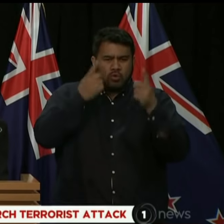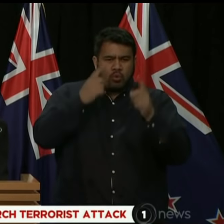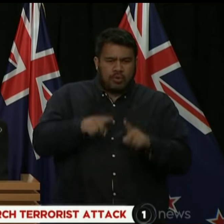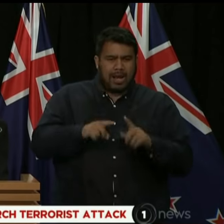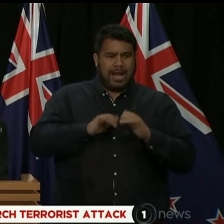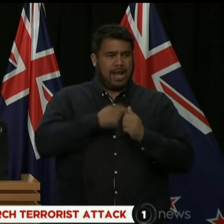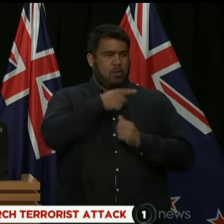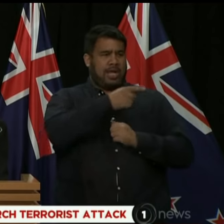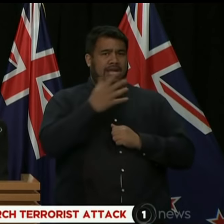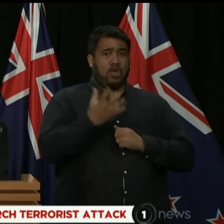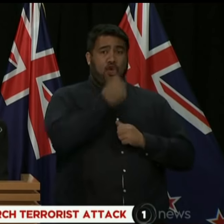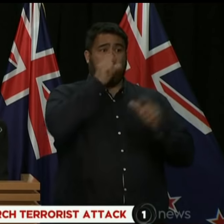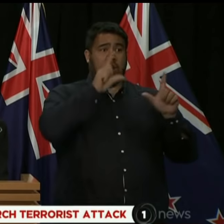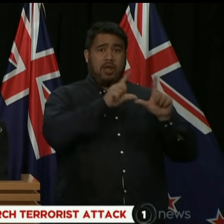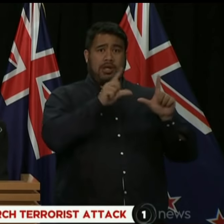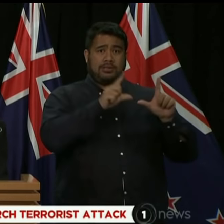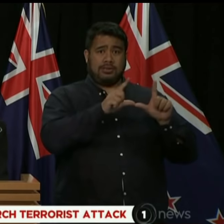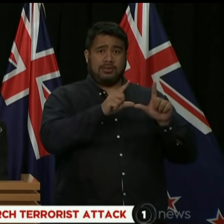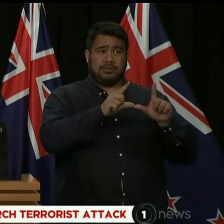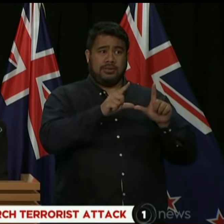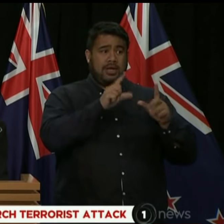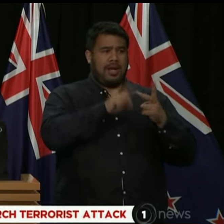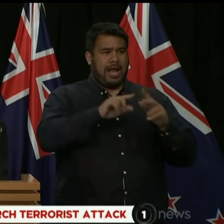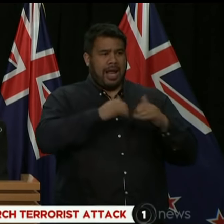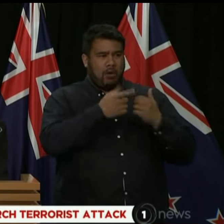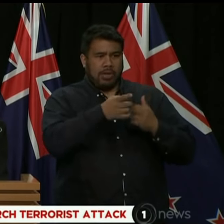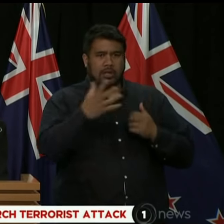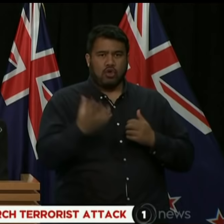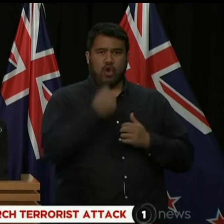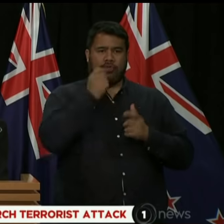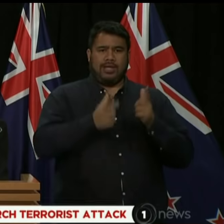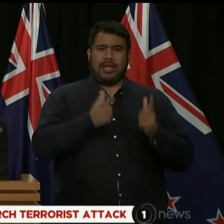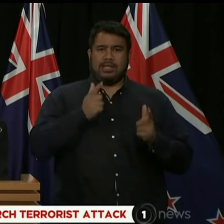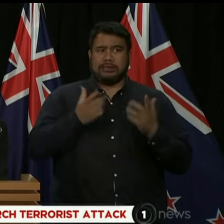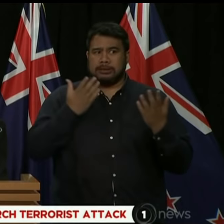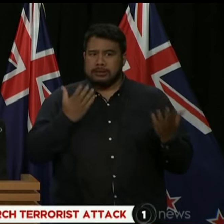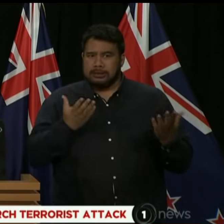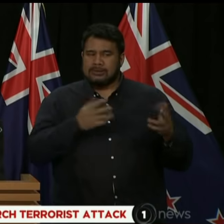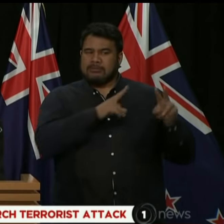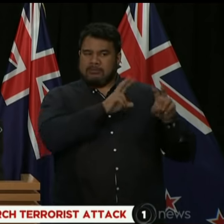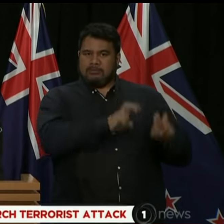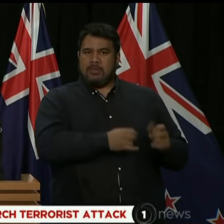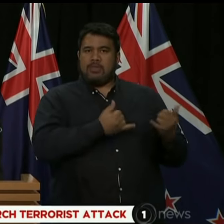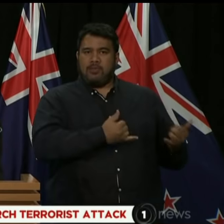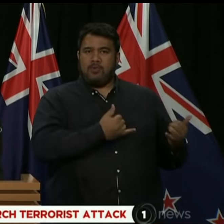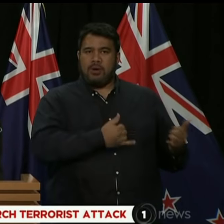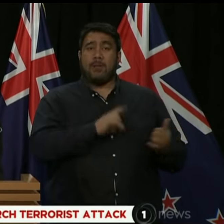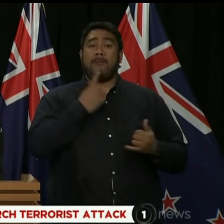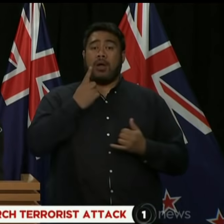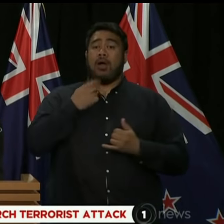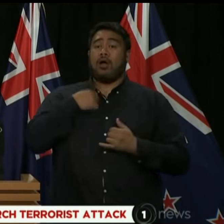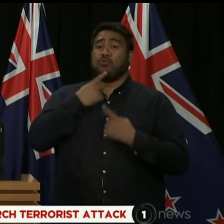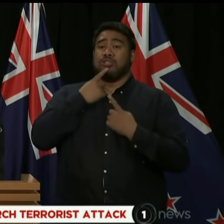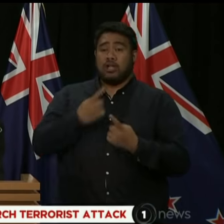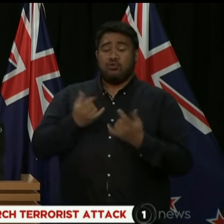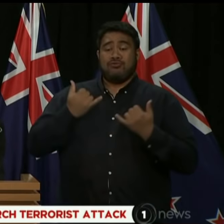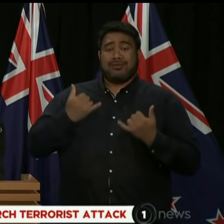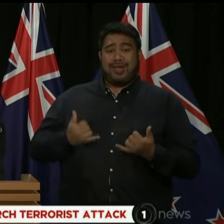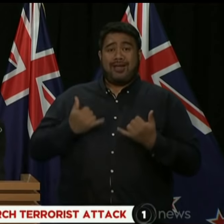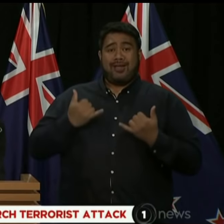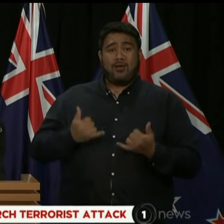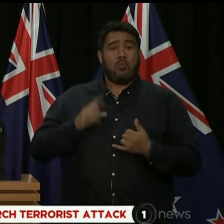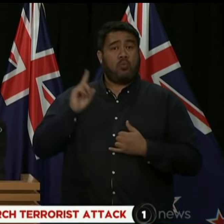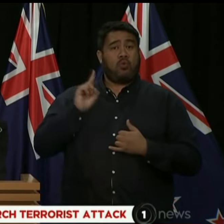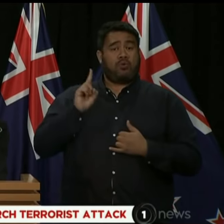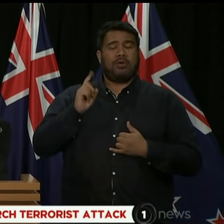this gun licence and the possession of these weapons, I can tell you one thing right now. Our gun laws will